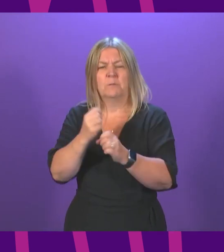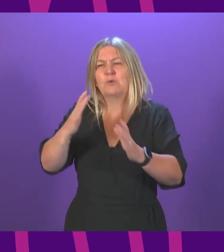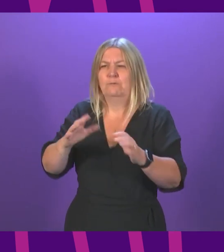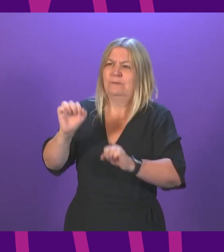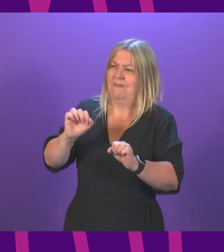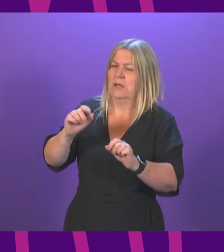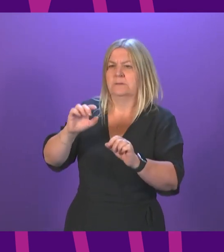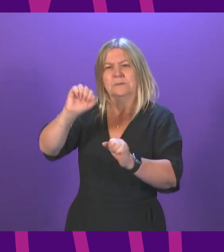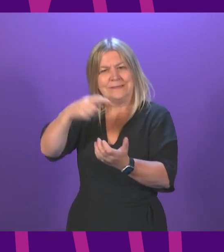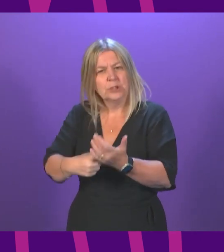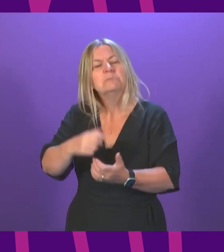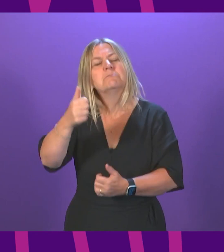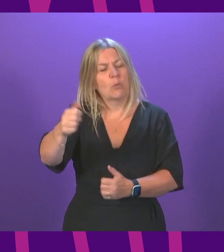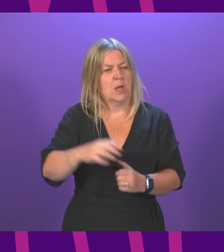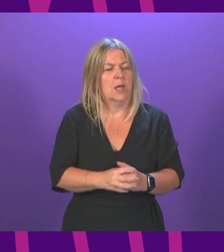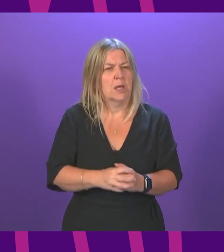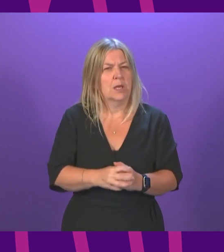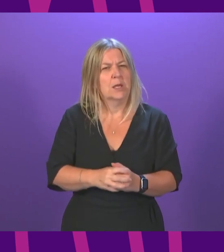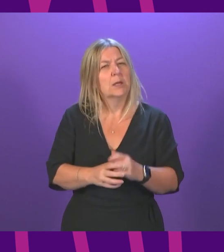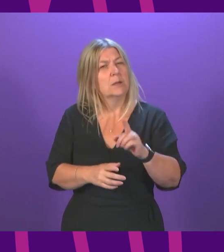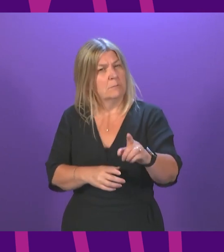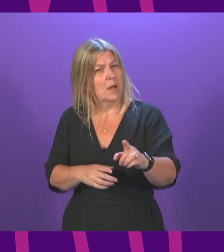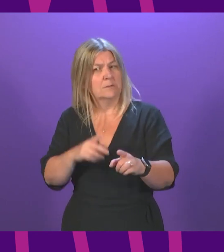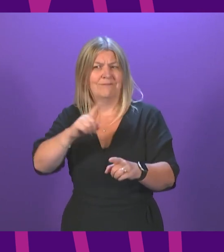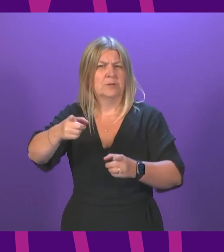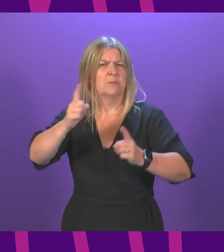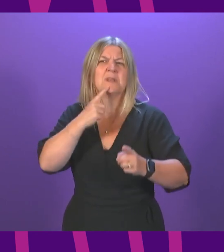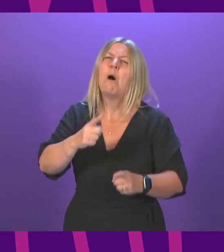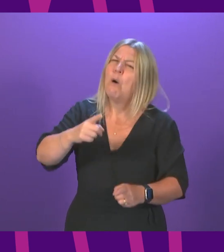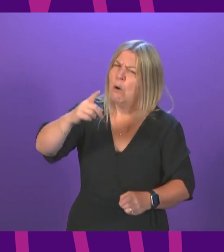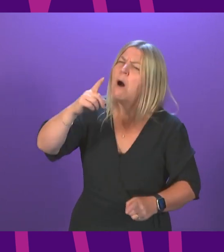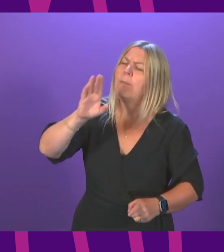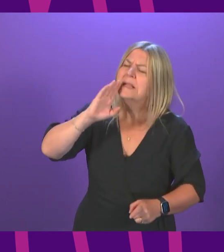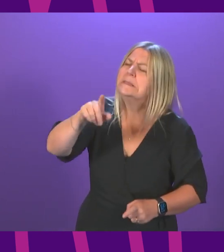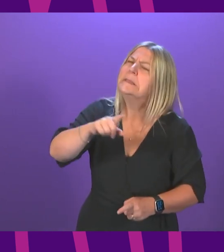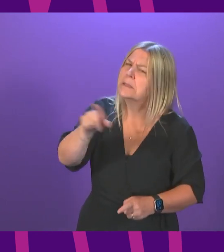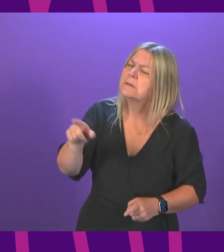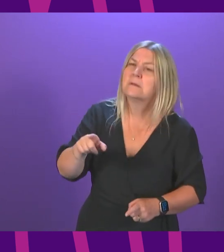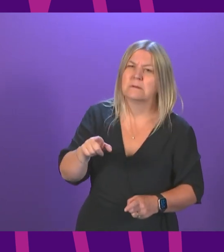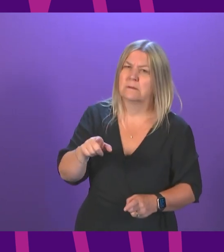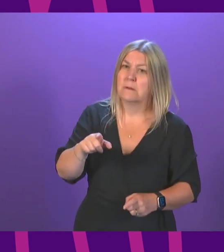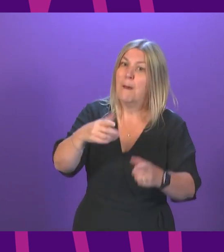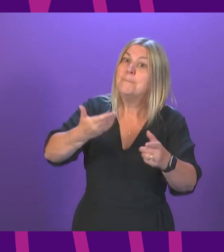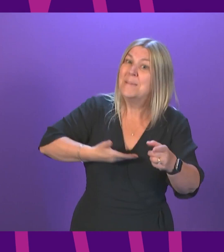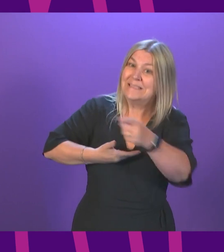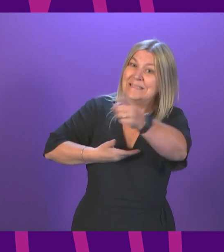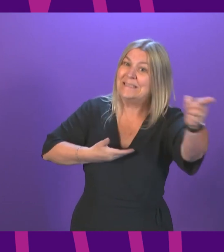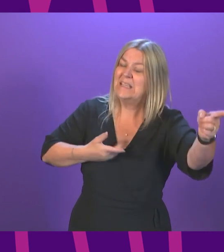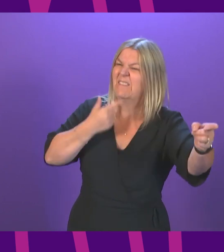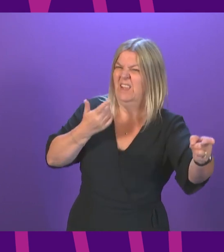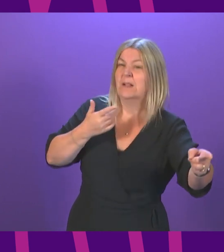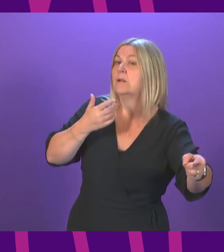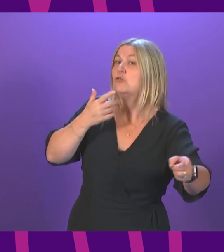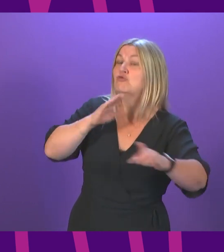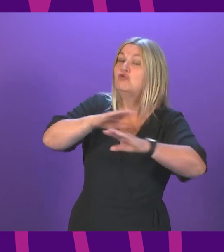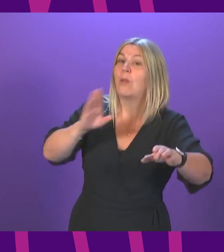are deliberate. But the First Minister can say she's listening, but the businesses don't believe she's listening. They think she's telling them what they